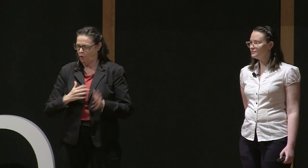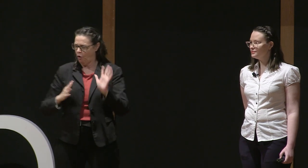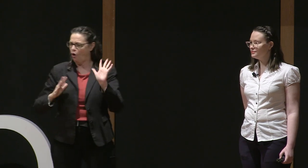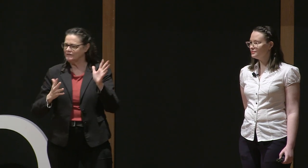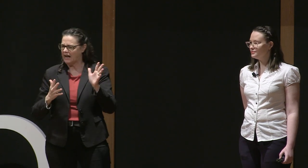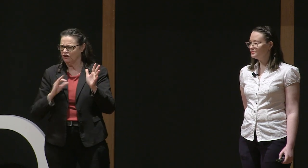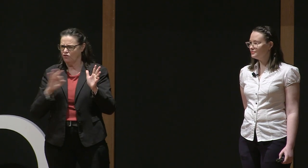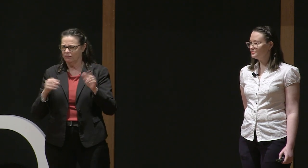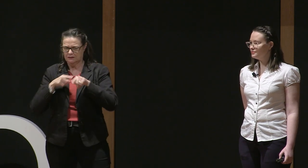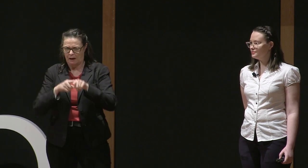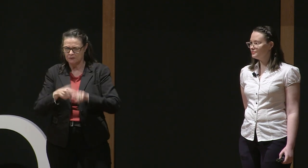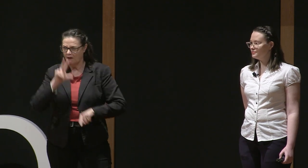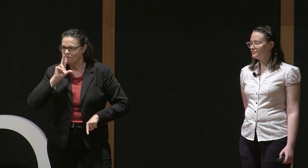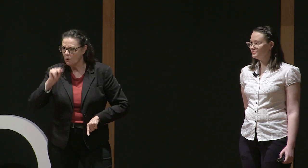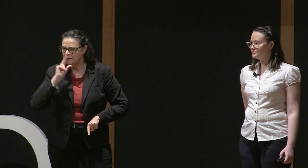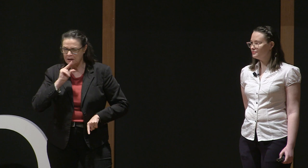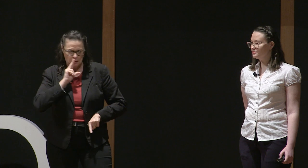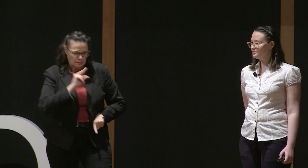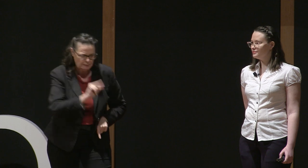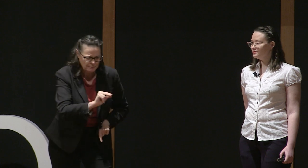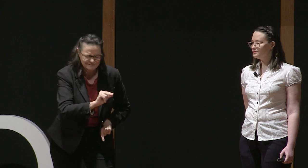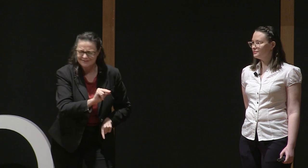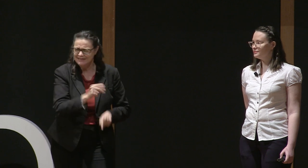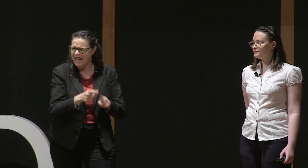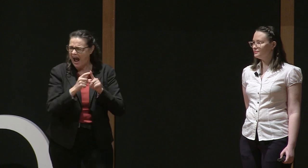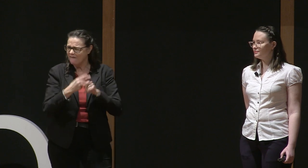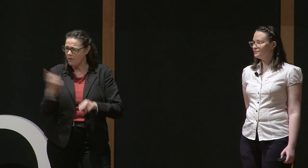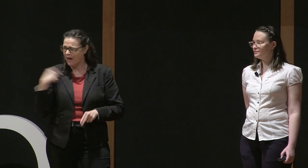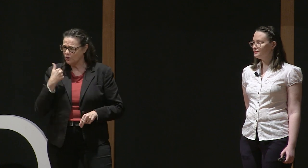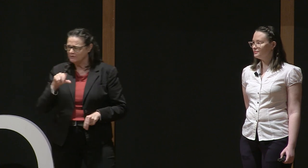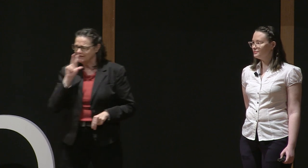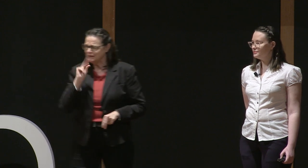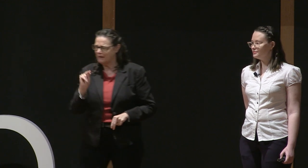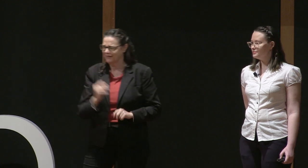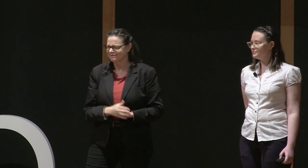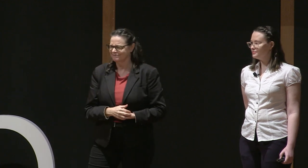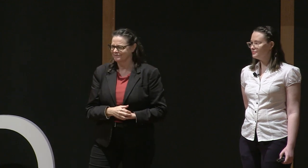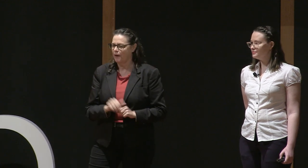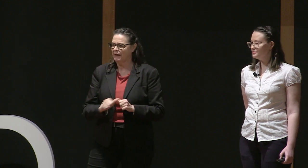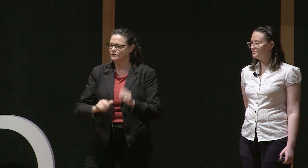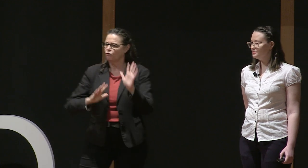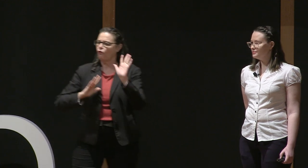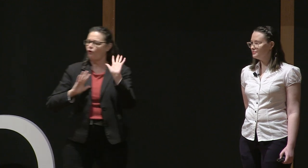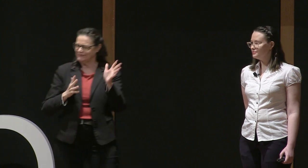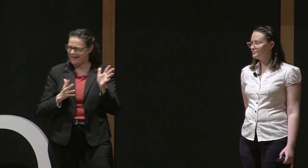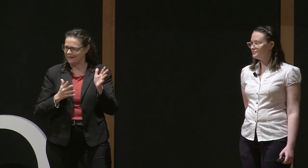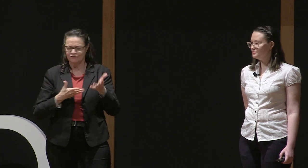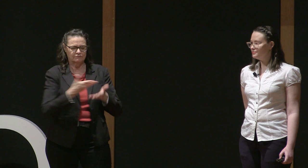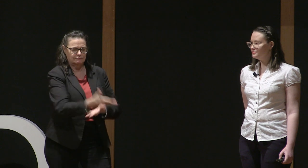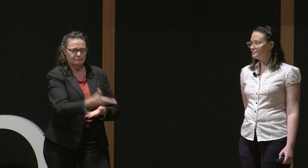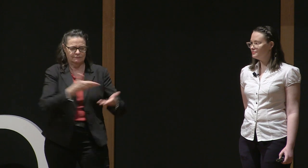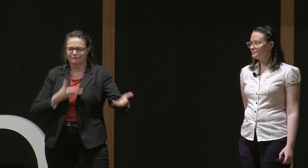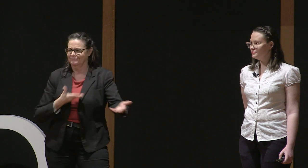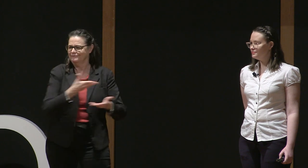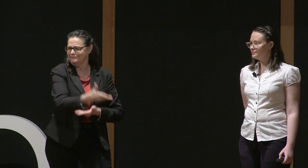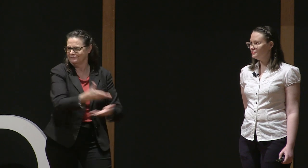So when it came to Auslan, it is difficult. But we're also conscious that we want to be able to access that device